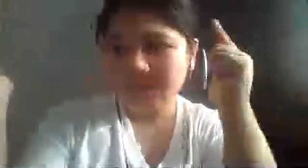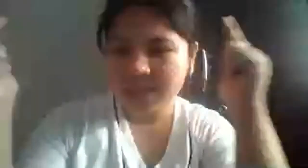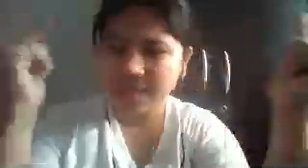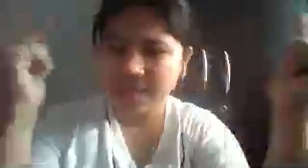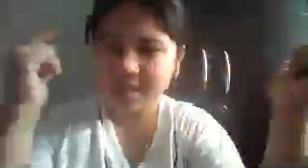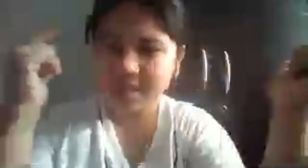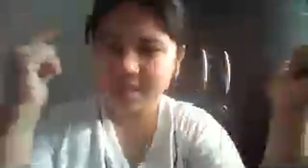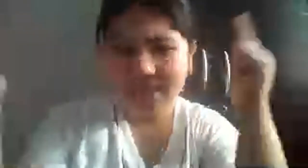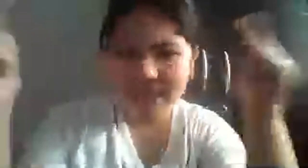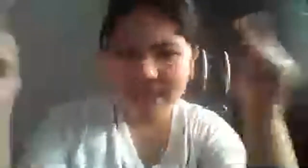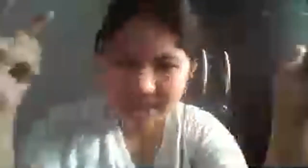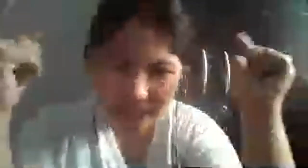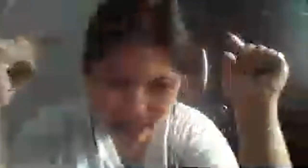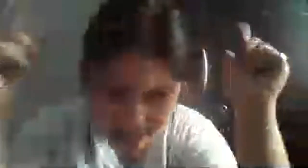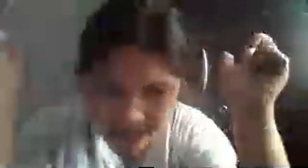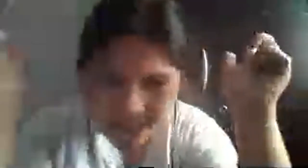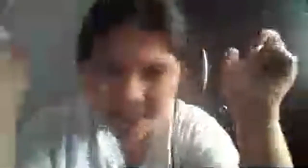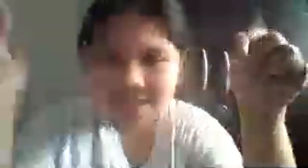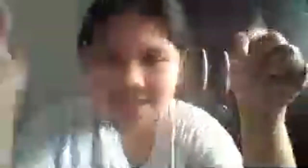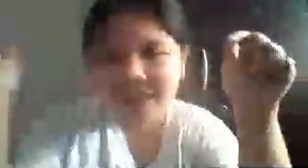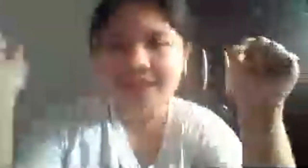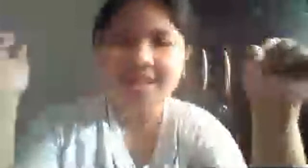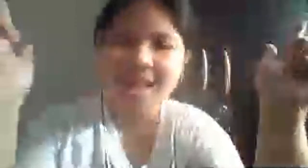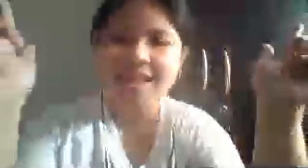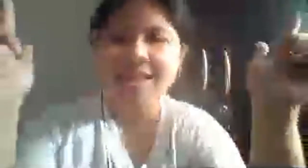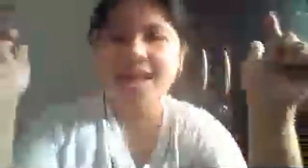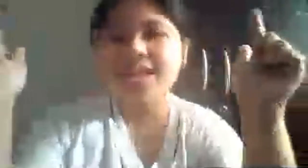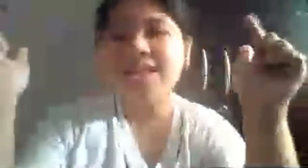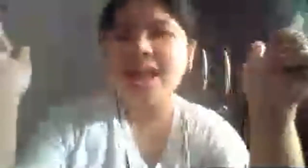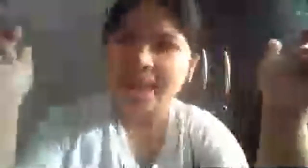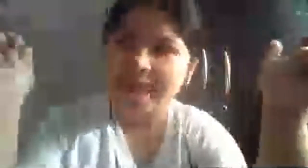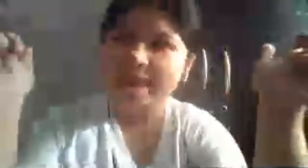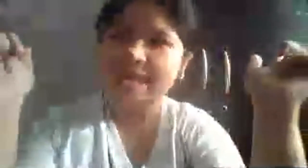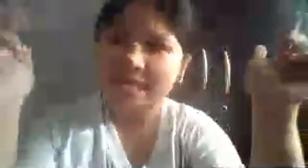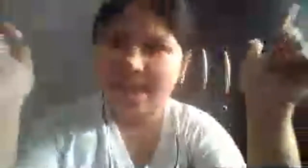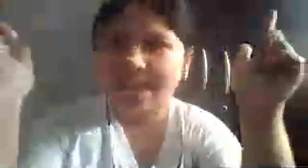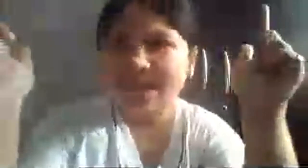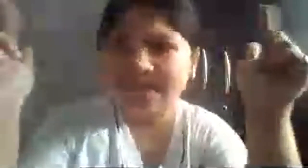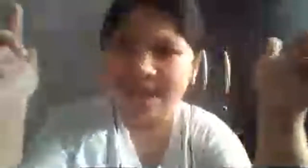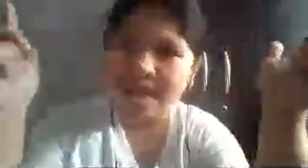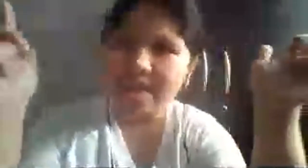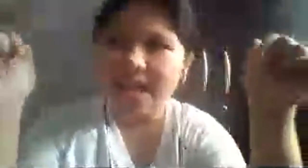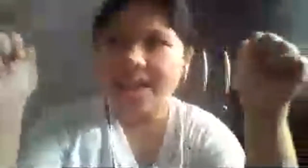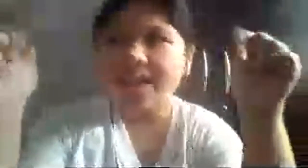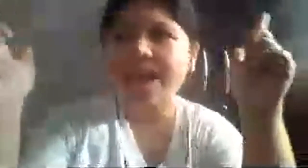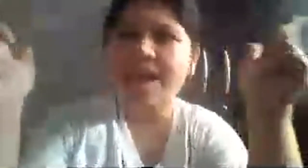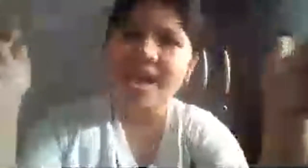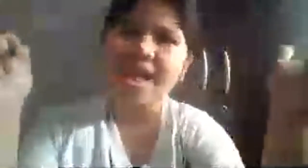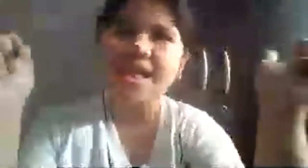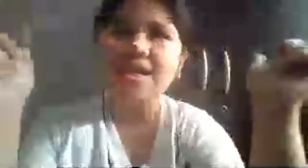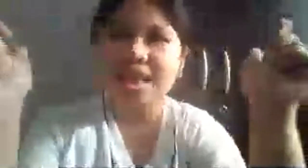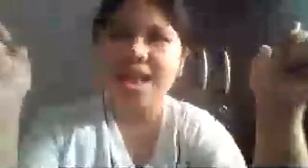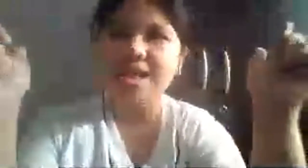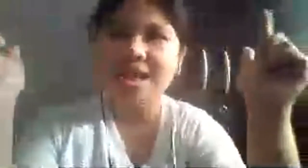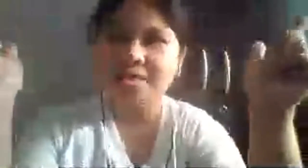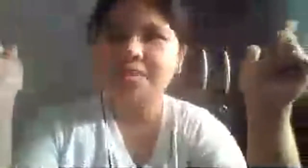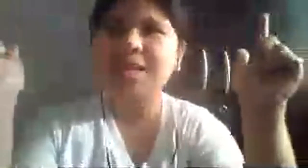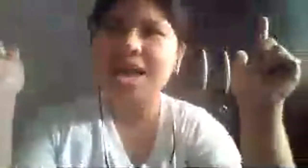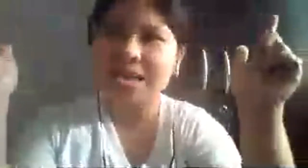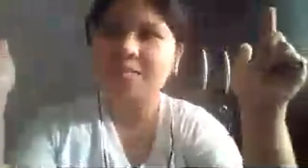Nahand na na na na eh tie na na na na na eh lay it up, na